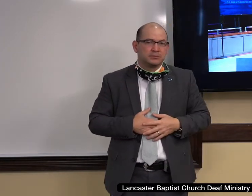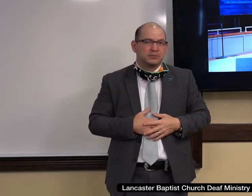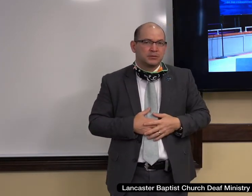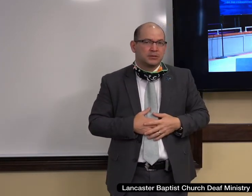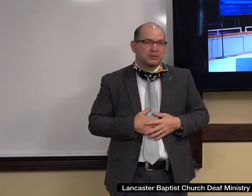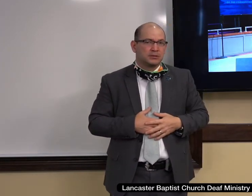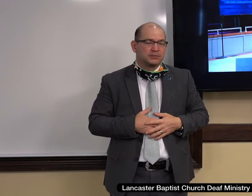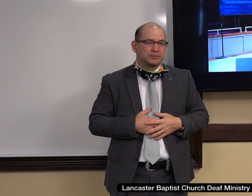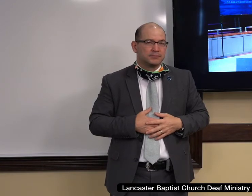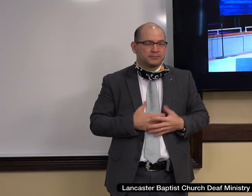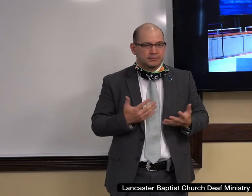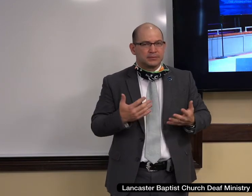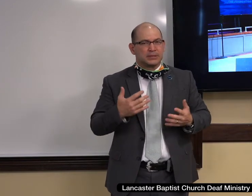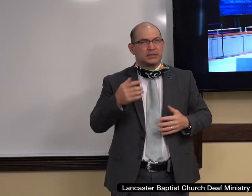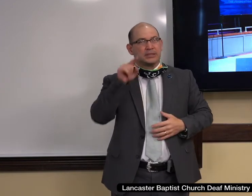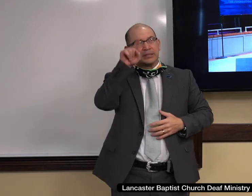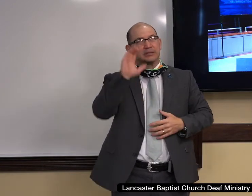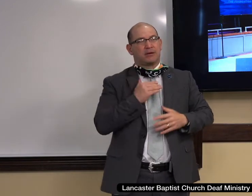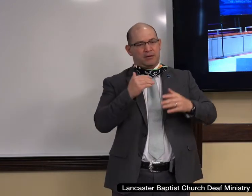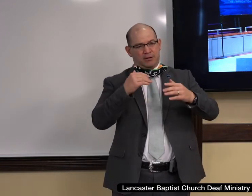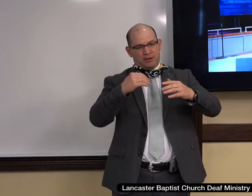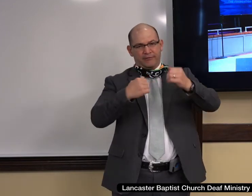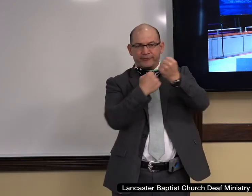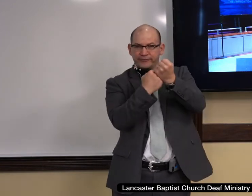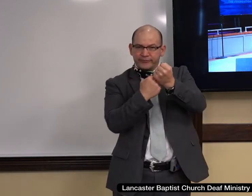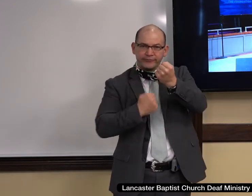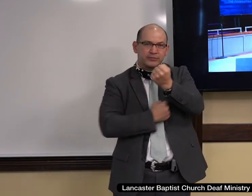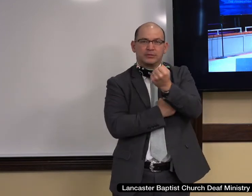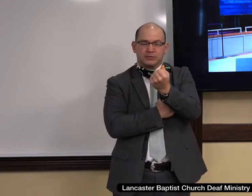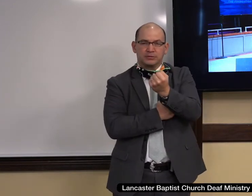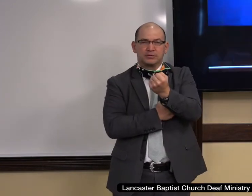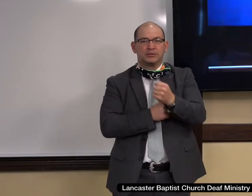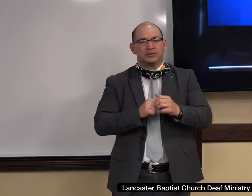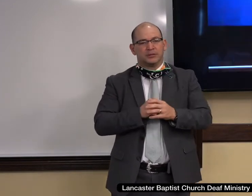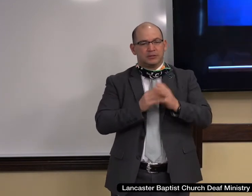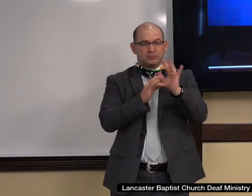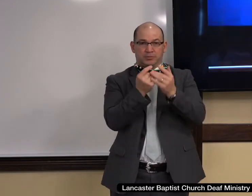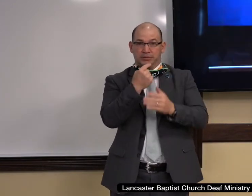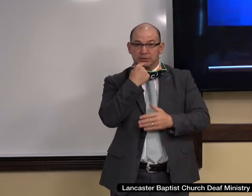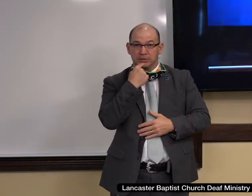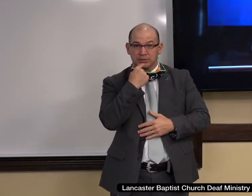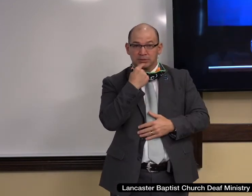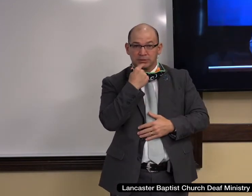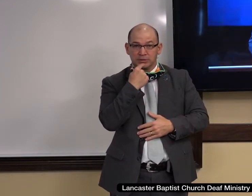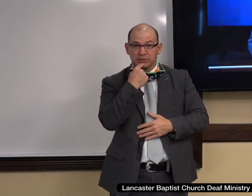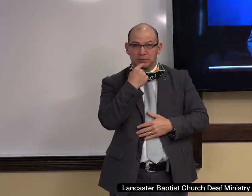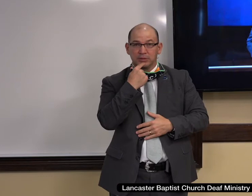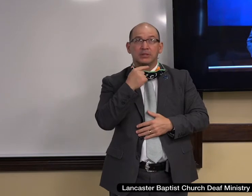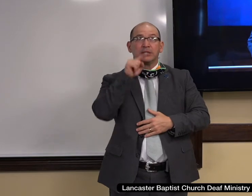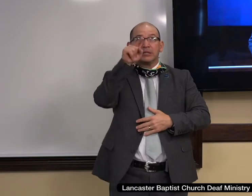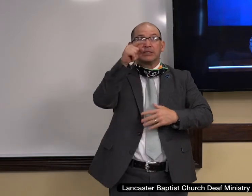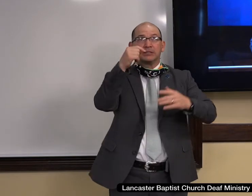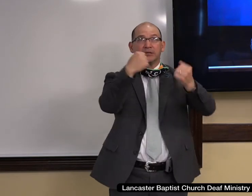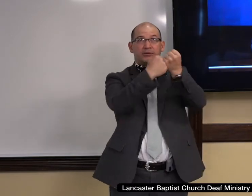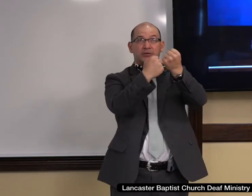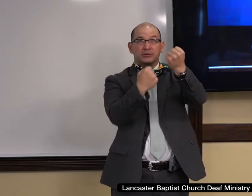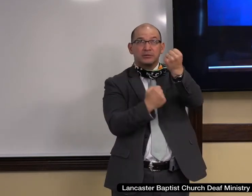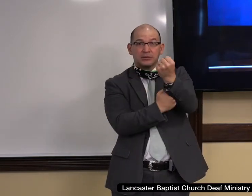think with me about the foundation for the Bible tells us here in verse 20, we are built upon the foundation of the apostles and prophets. The apostles